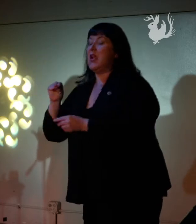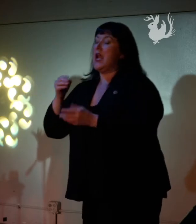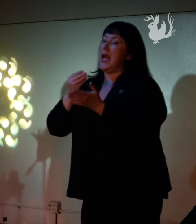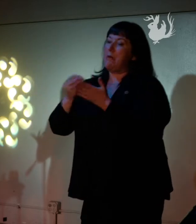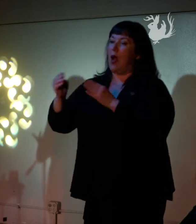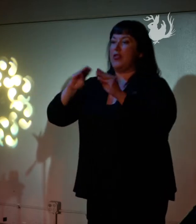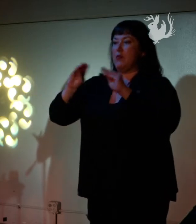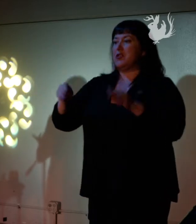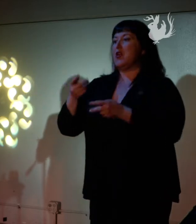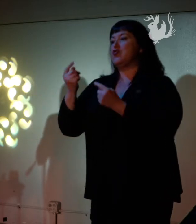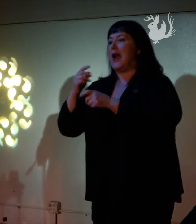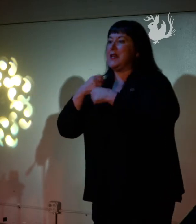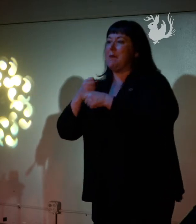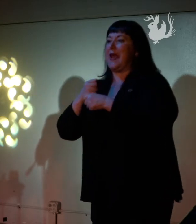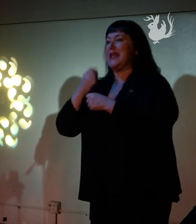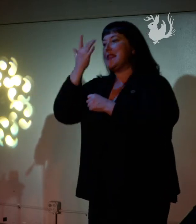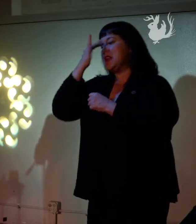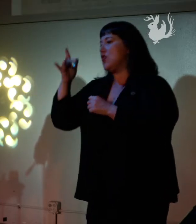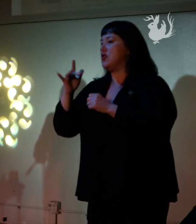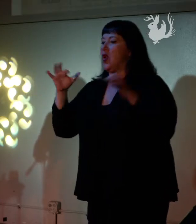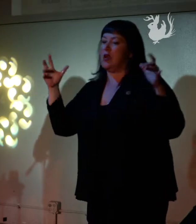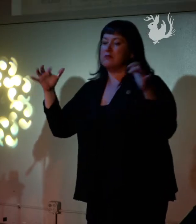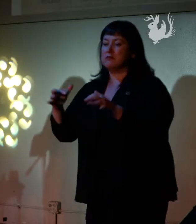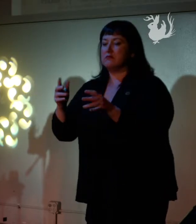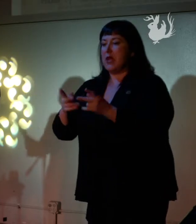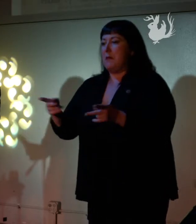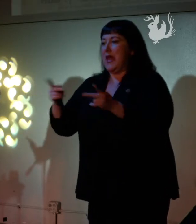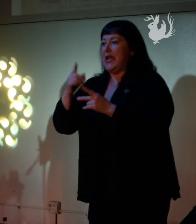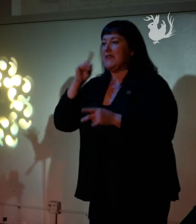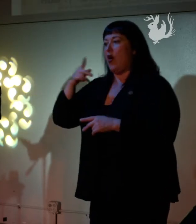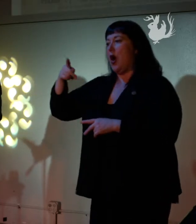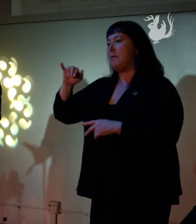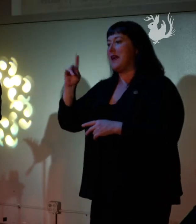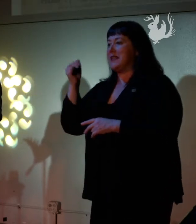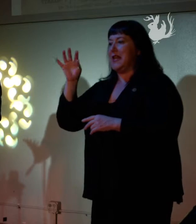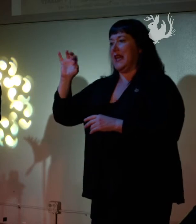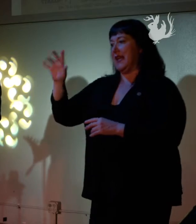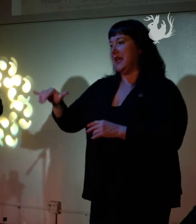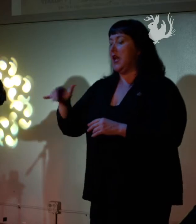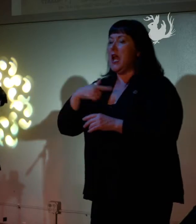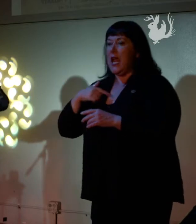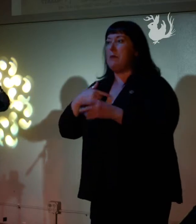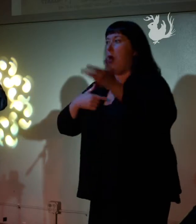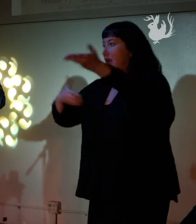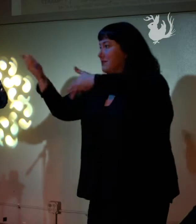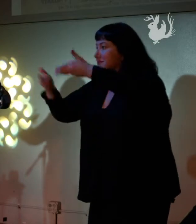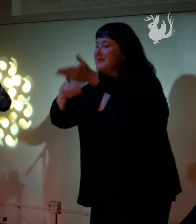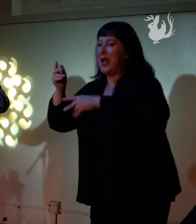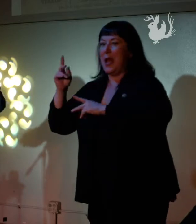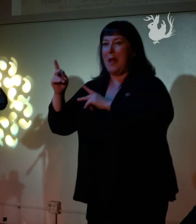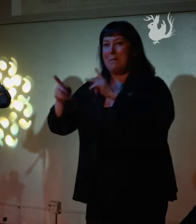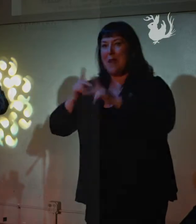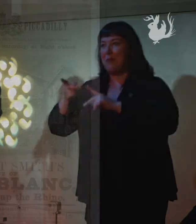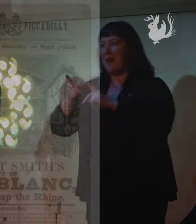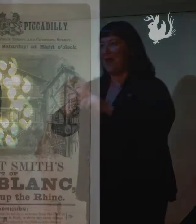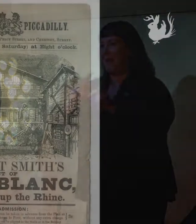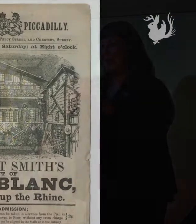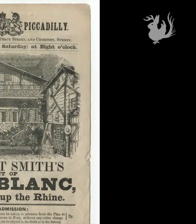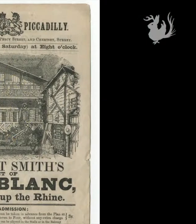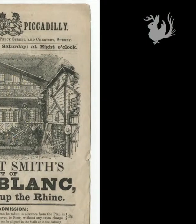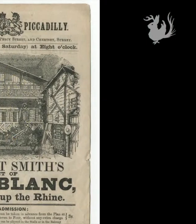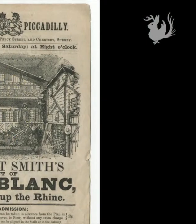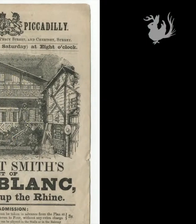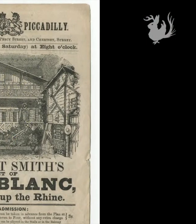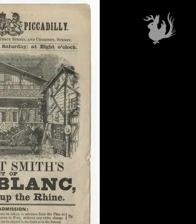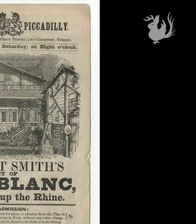make it the intellectual gathering place of Piccadilly. He brought in speakers from various disciplines, kind of like what we do